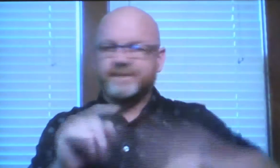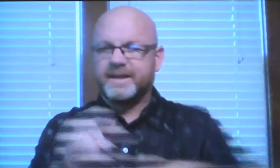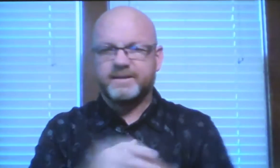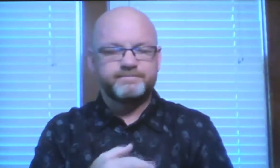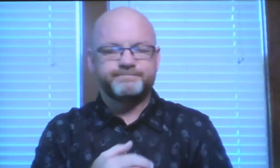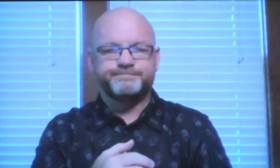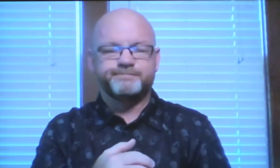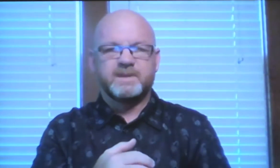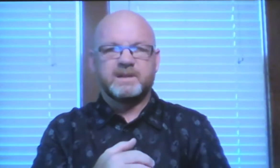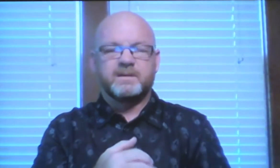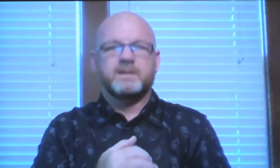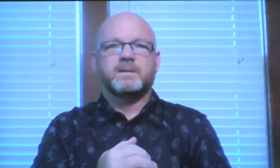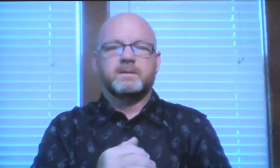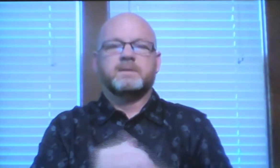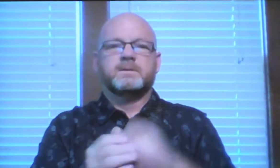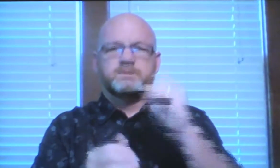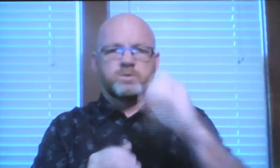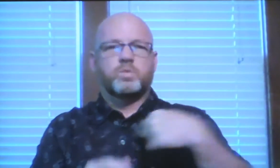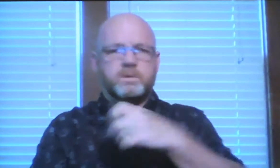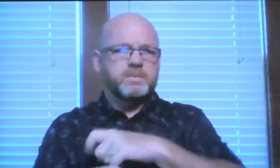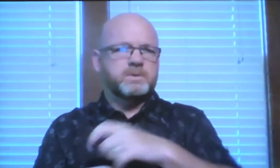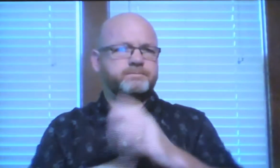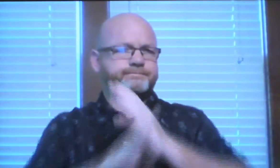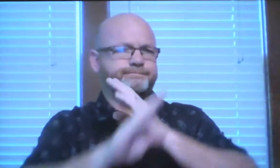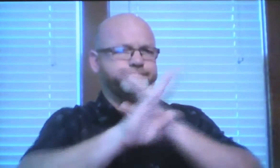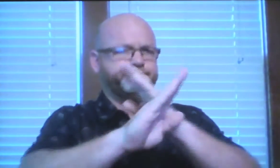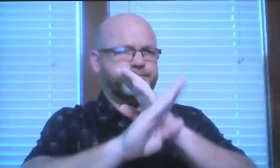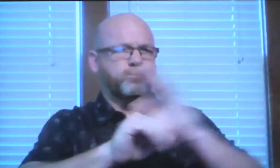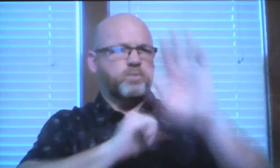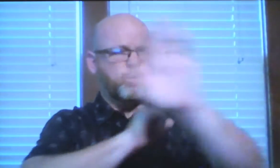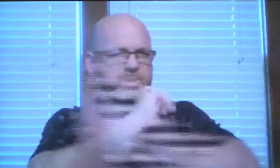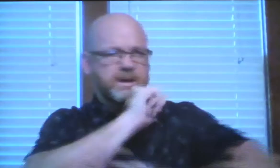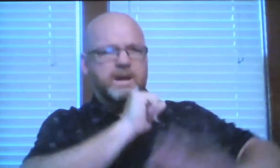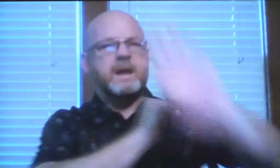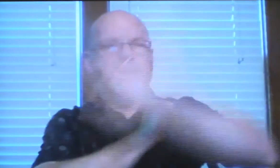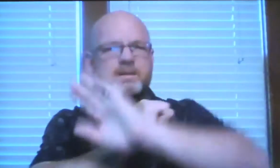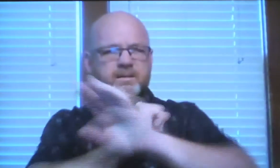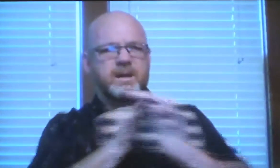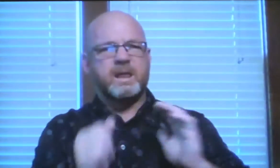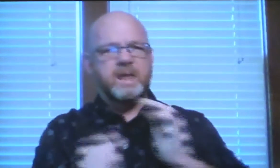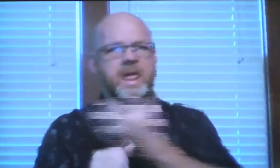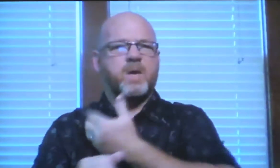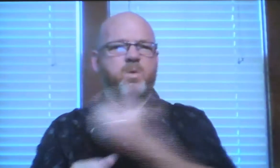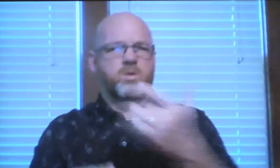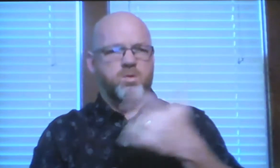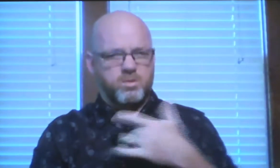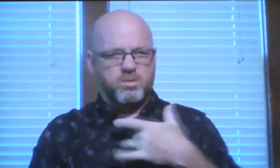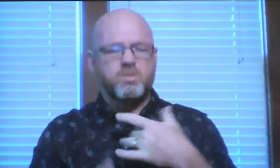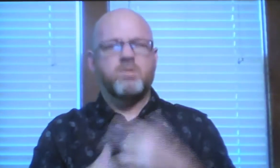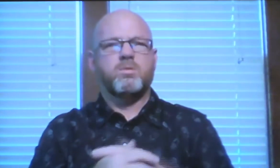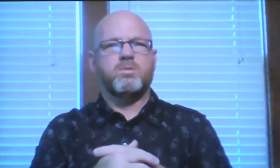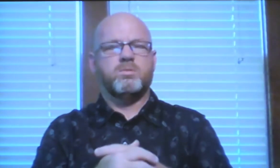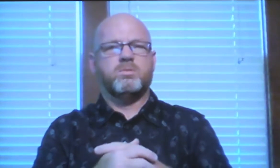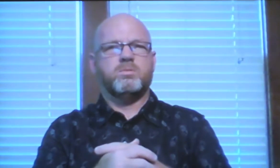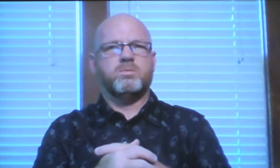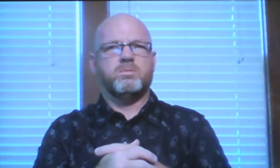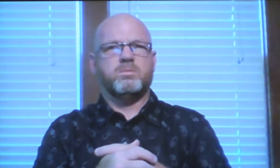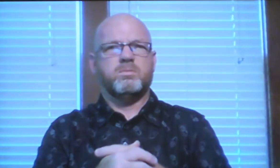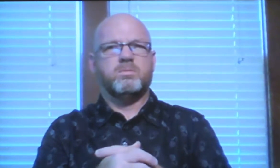out any more we need to put that protection around our hearts